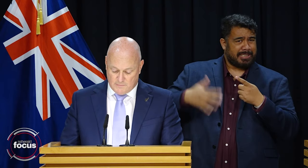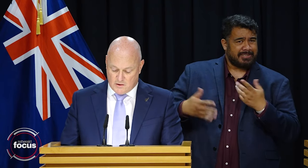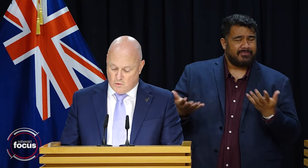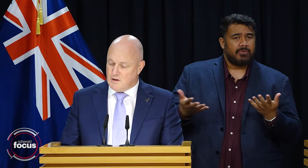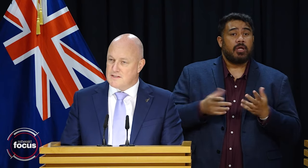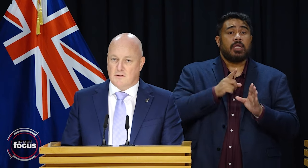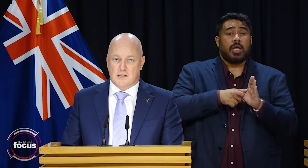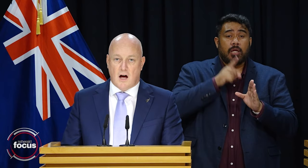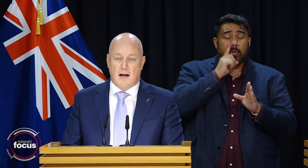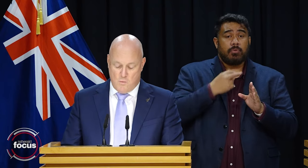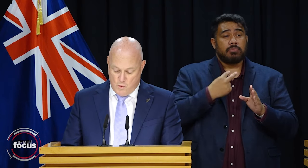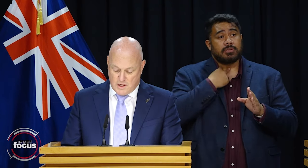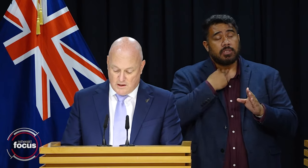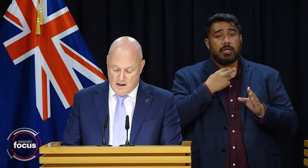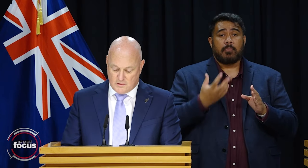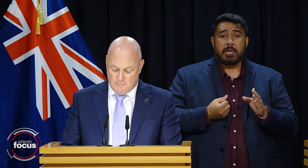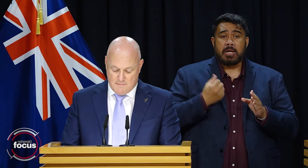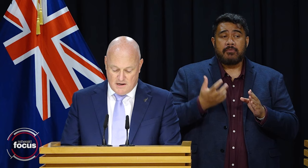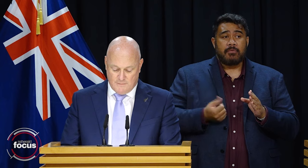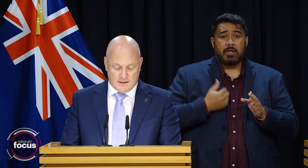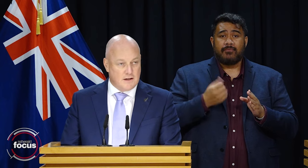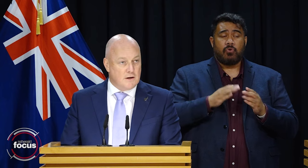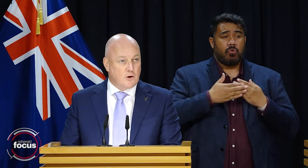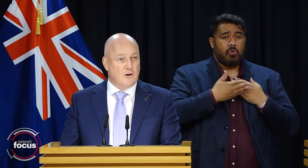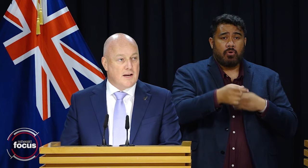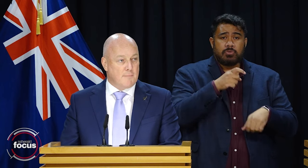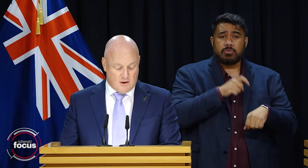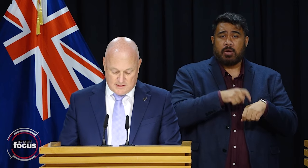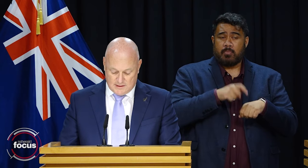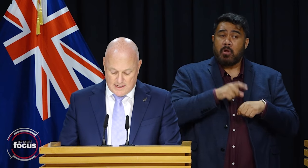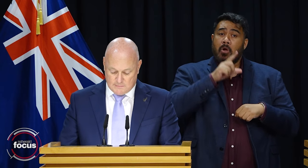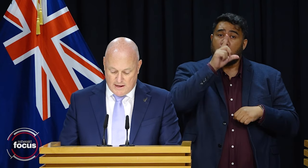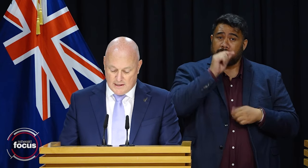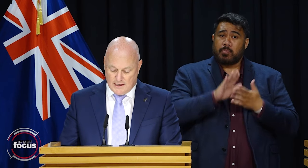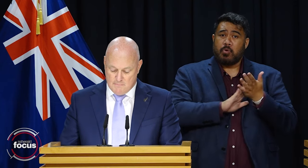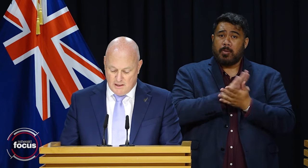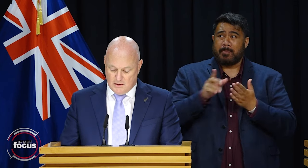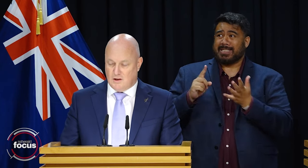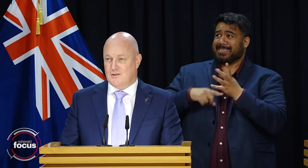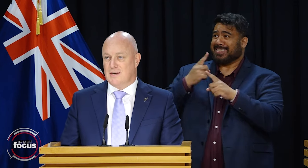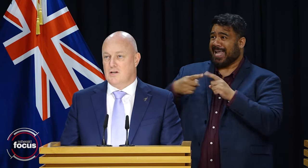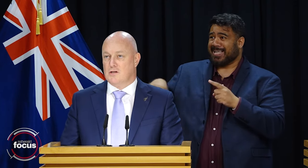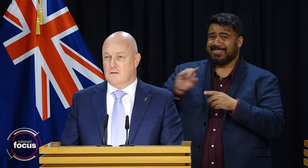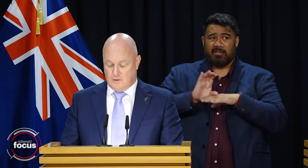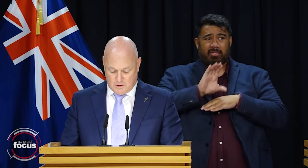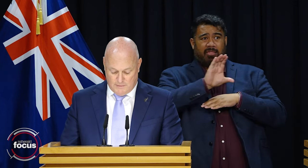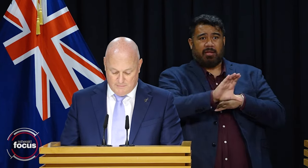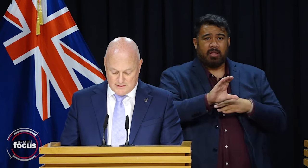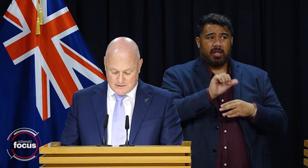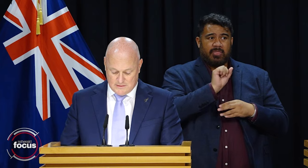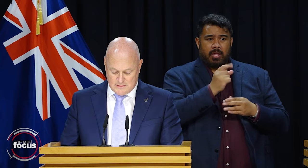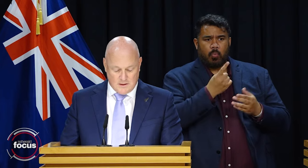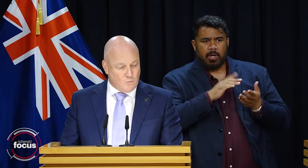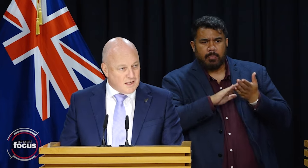people who spend almost their entire working lives on a main benefit could end up costing the taxpayer nearly a million dollars each in future